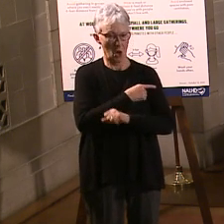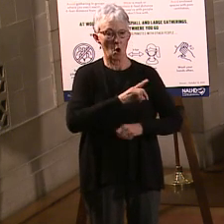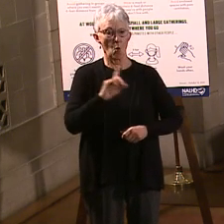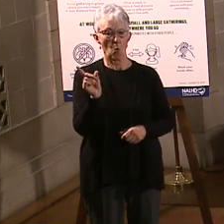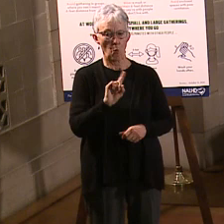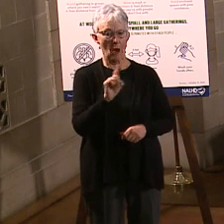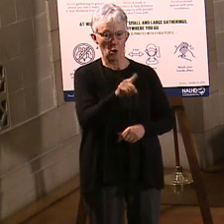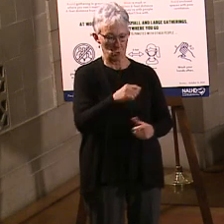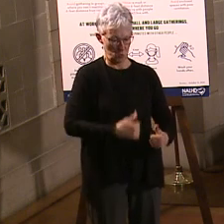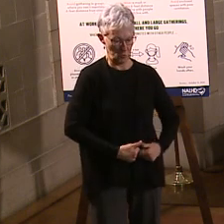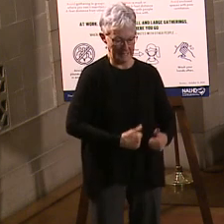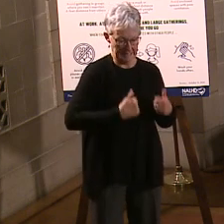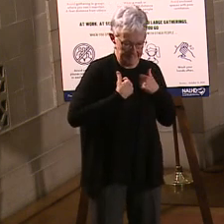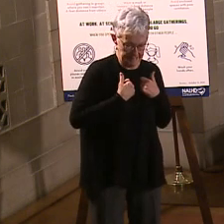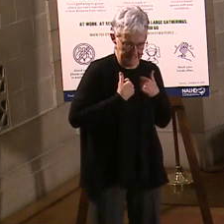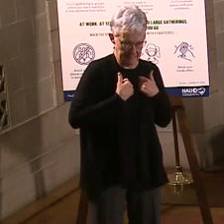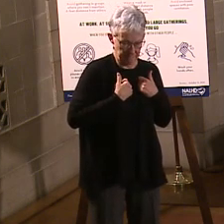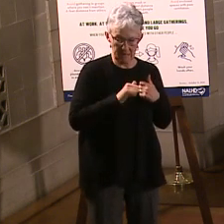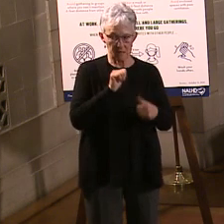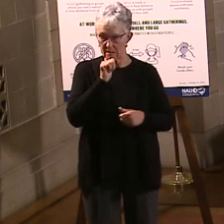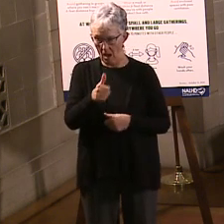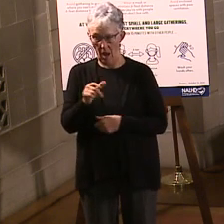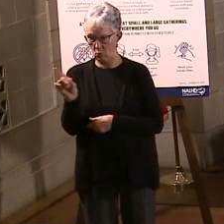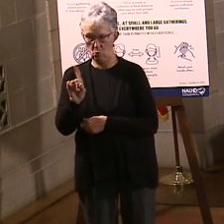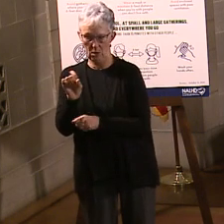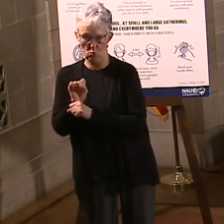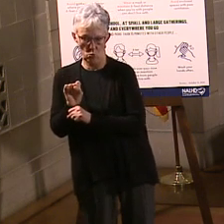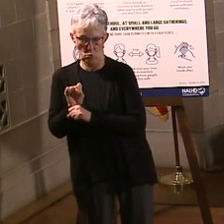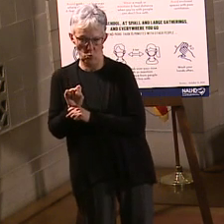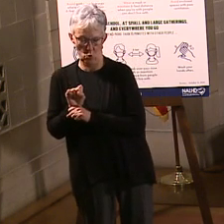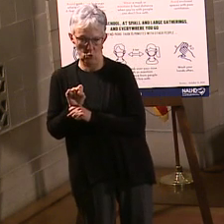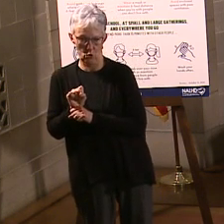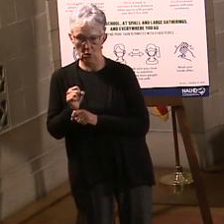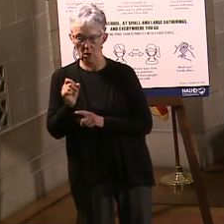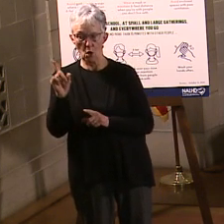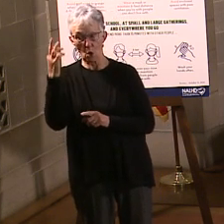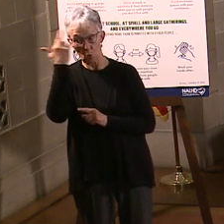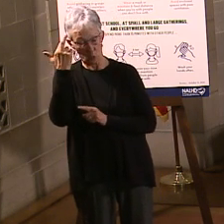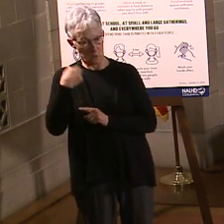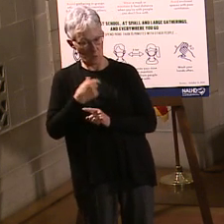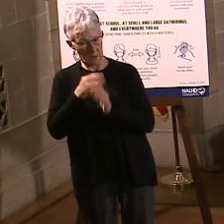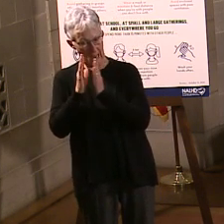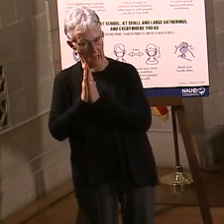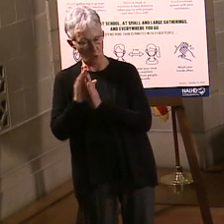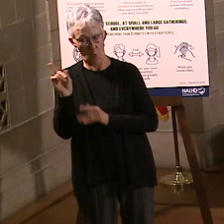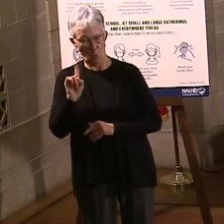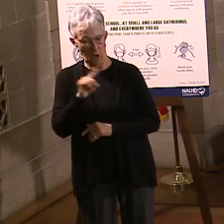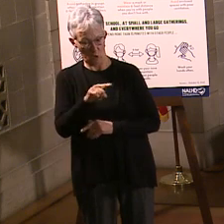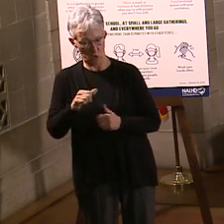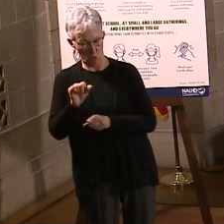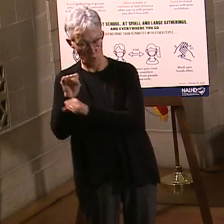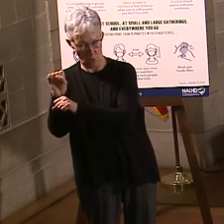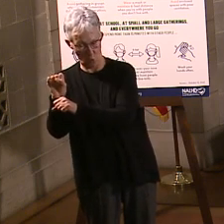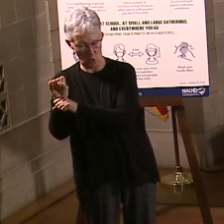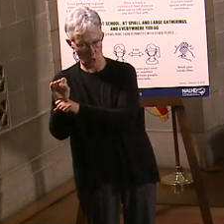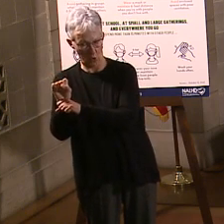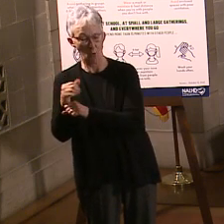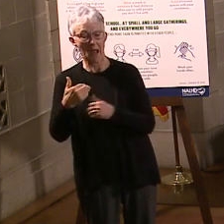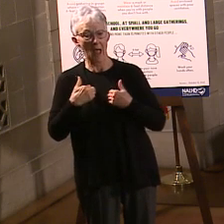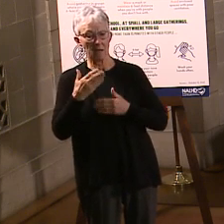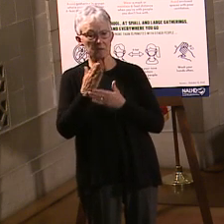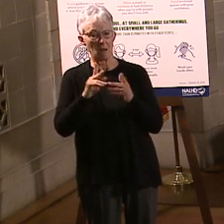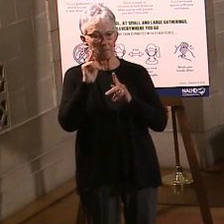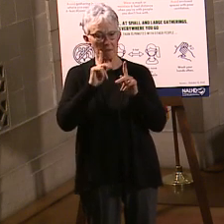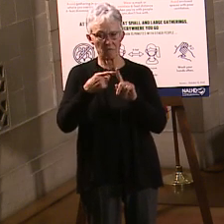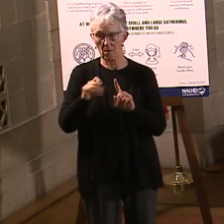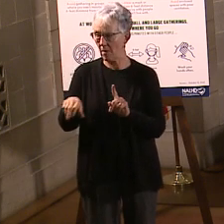in rather than the county that they work in. And the reason why we ask the work in county is because we do have some people are from out of state who work and we